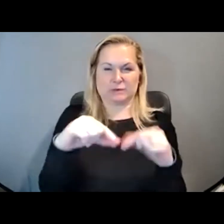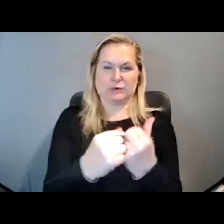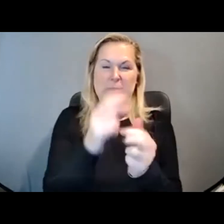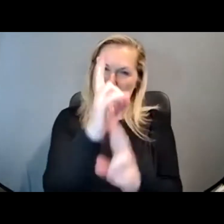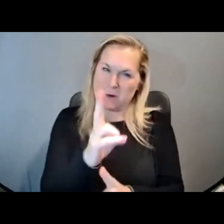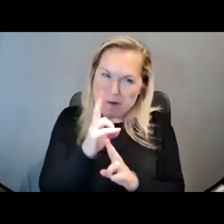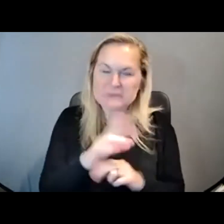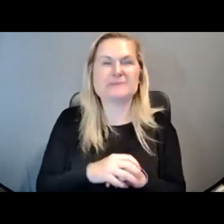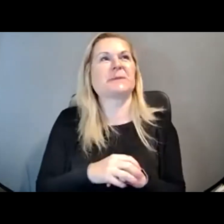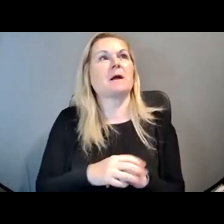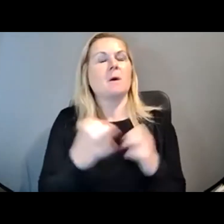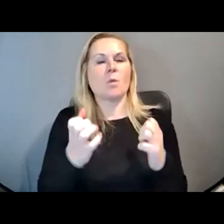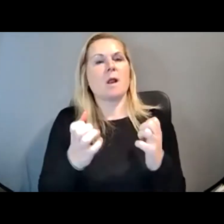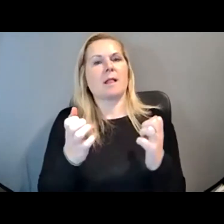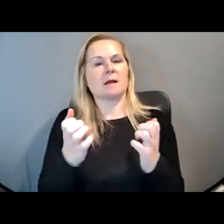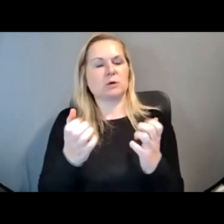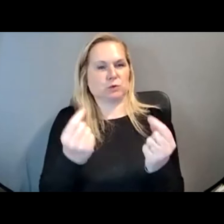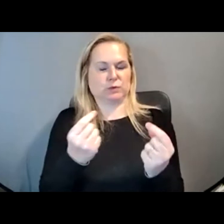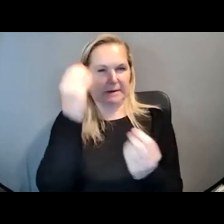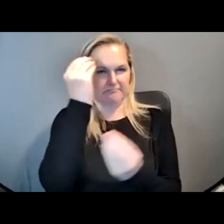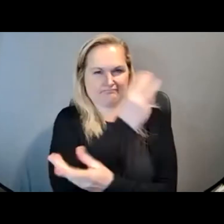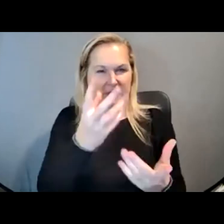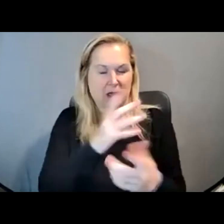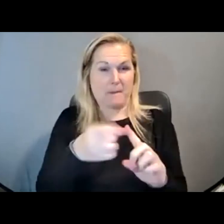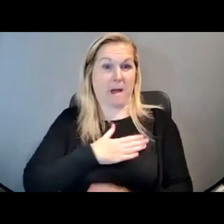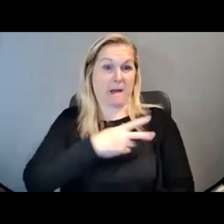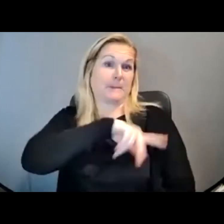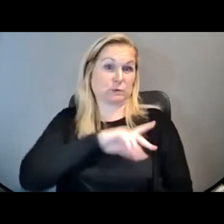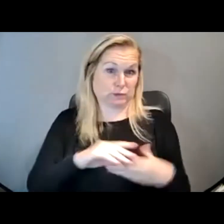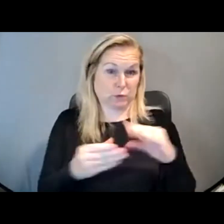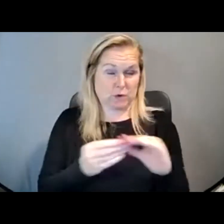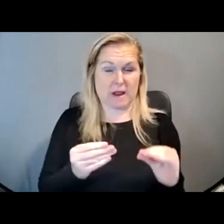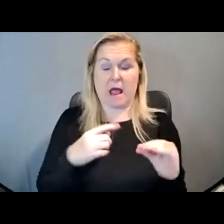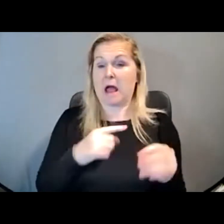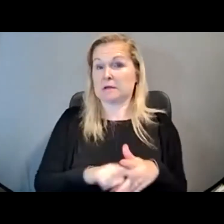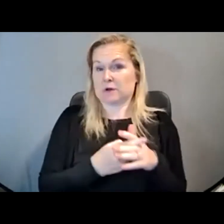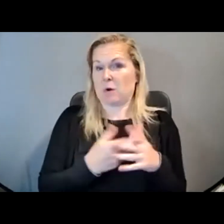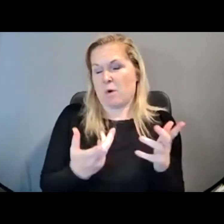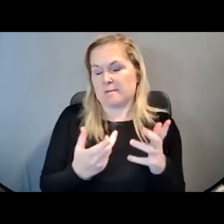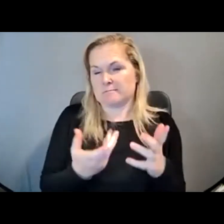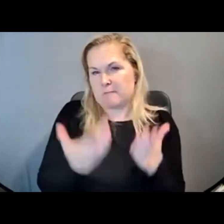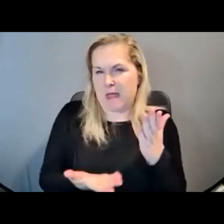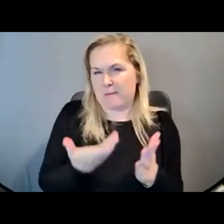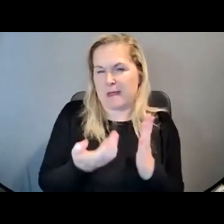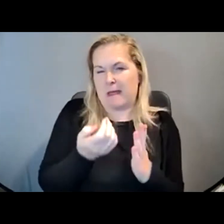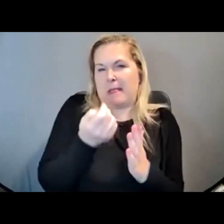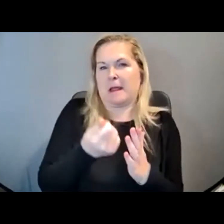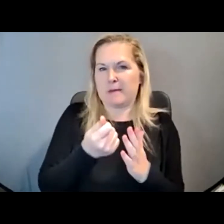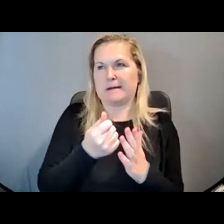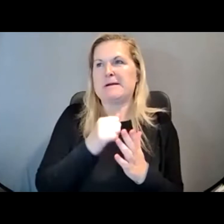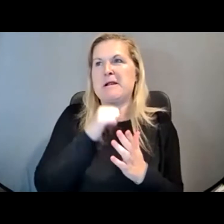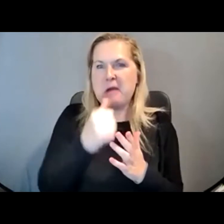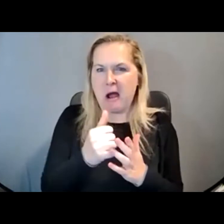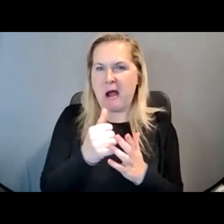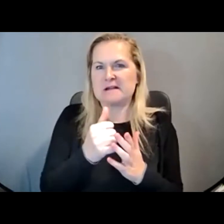So I do want to tell you a little bit about my personal story. And I'm going to start perhaps in a little bit of an unconventional